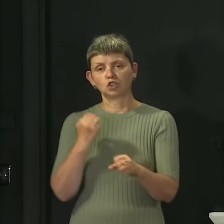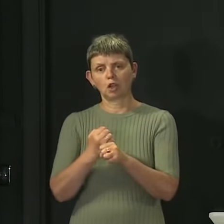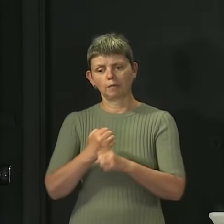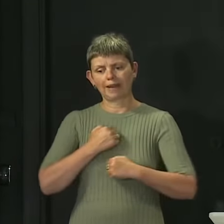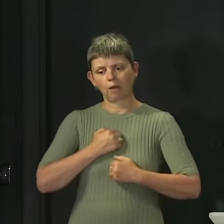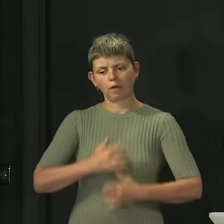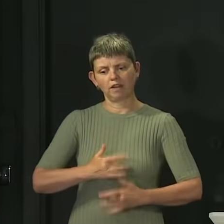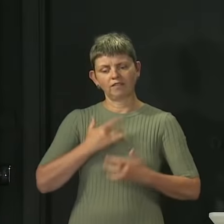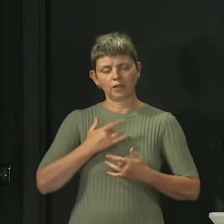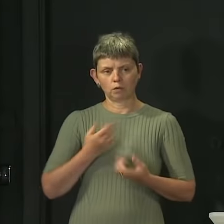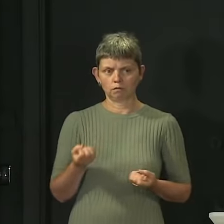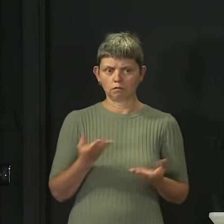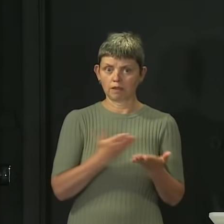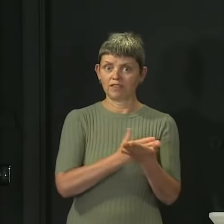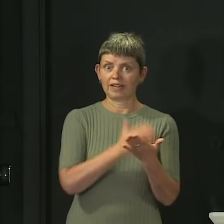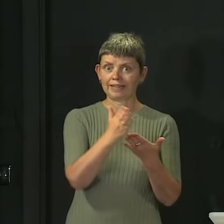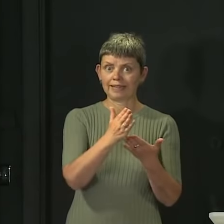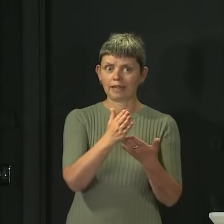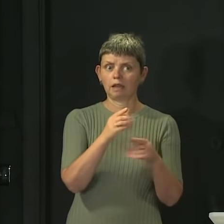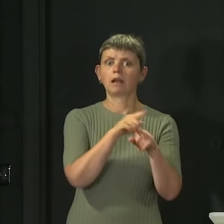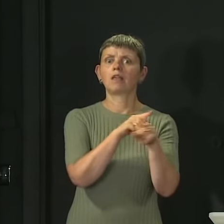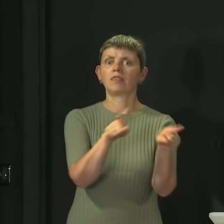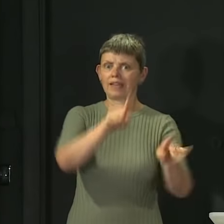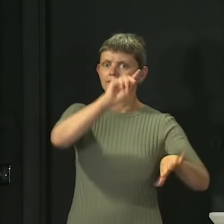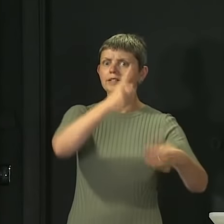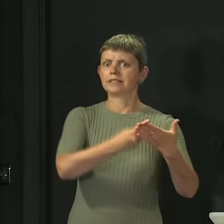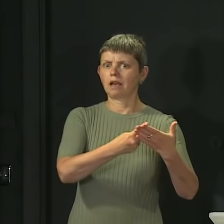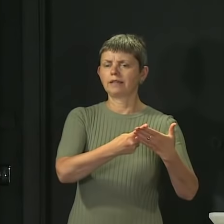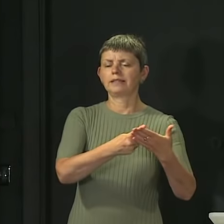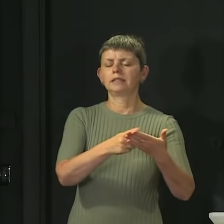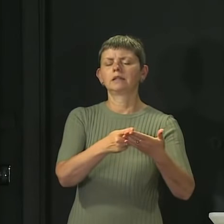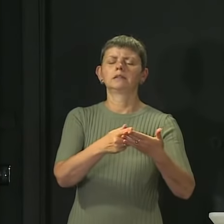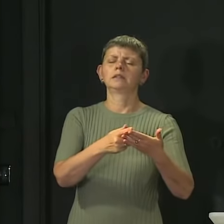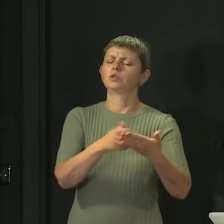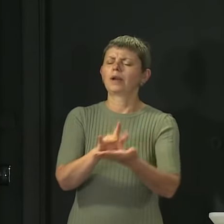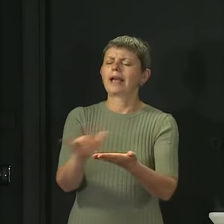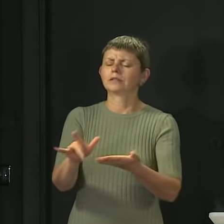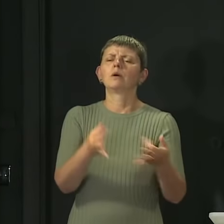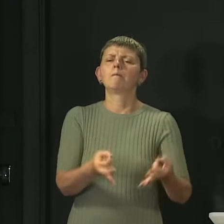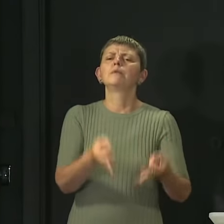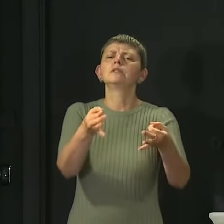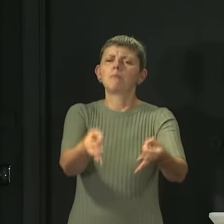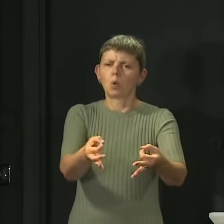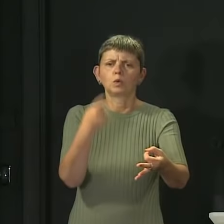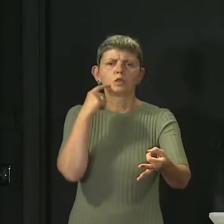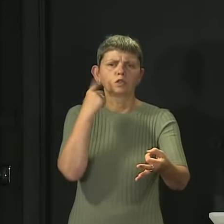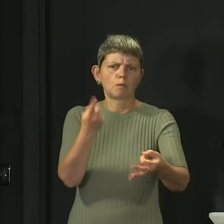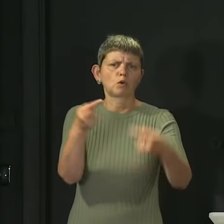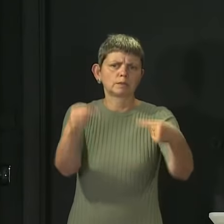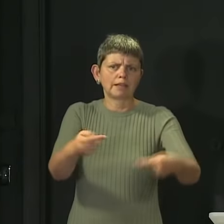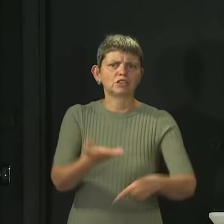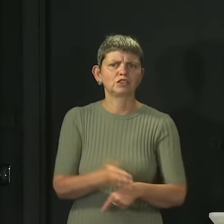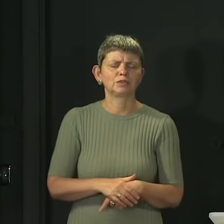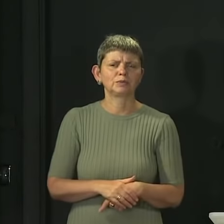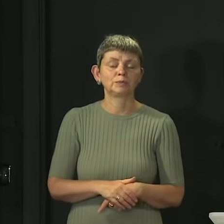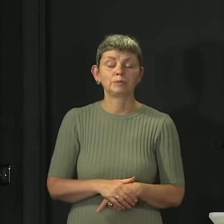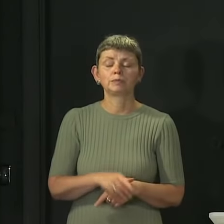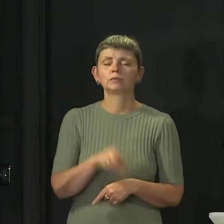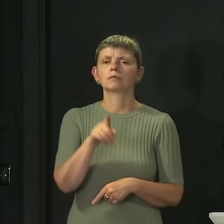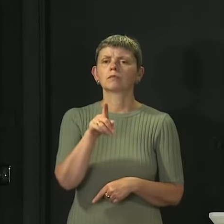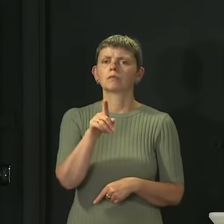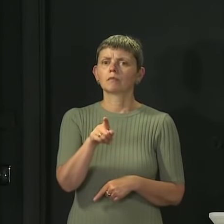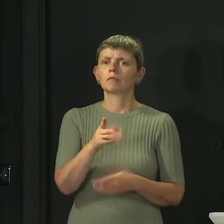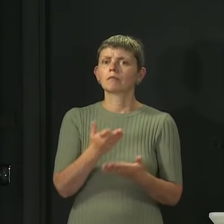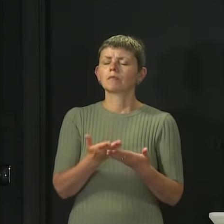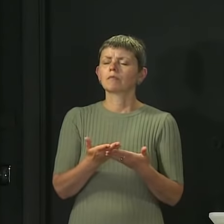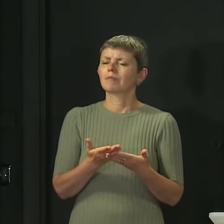authorities have taken the decision to cancel tomorrow's or rather postpone tomorrow's match. You know, I appreciate on these issues there